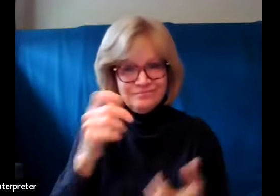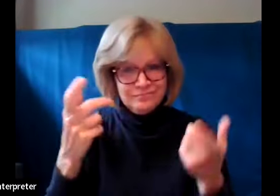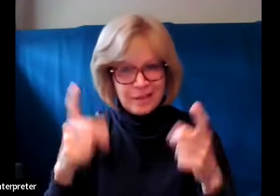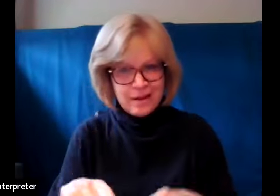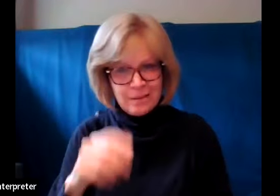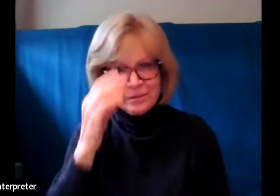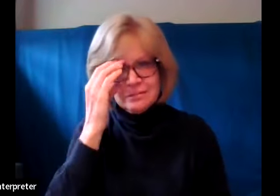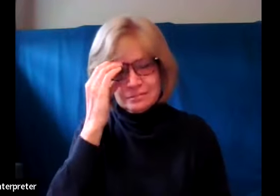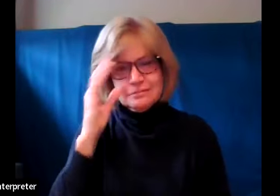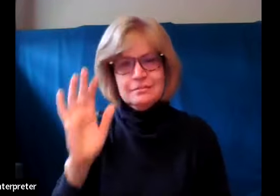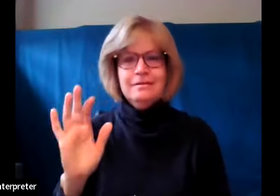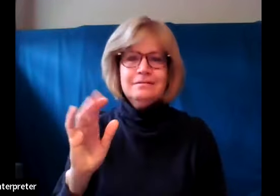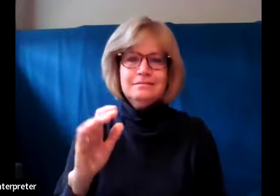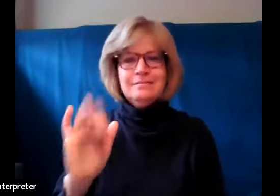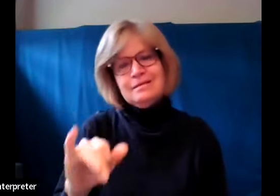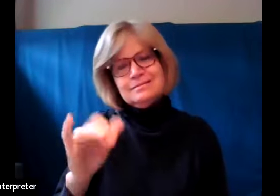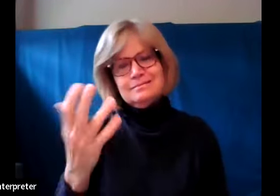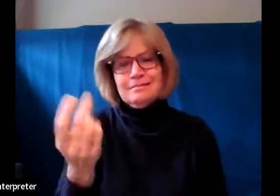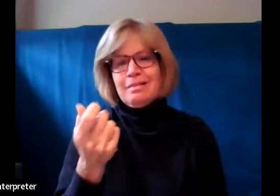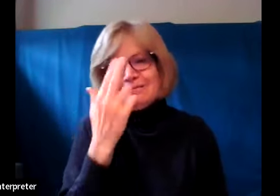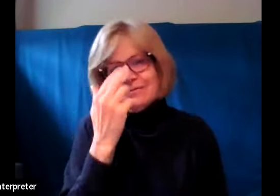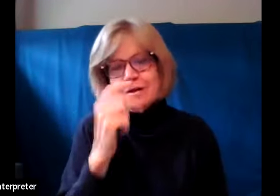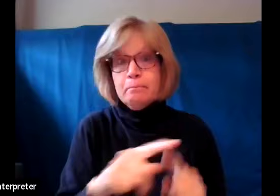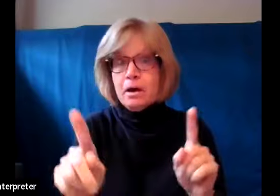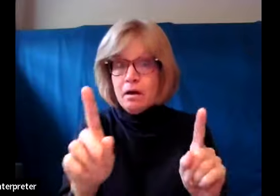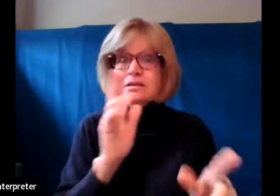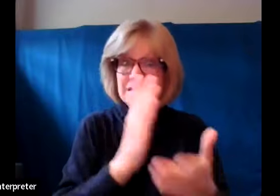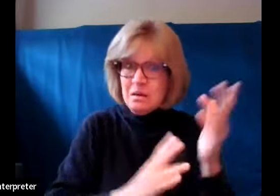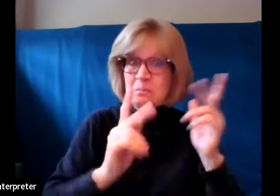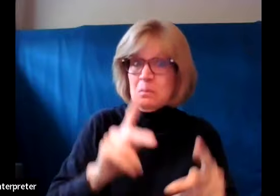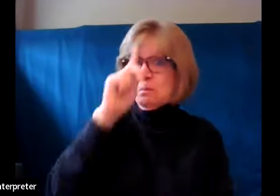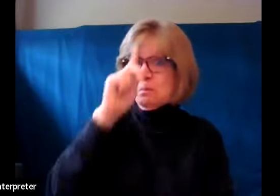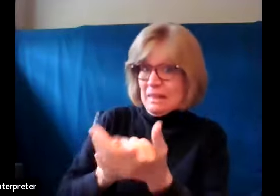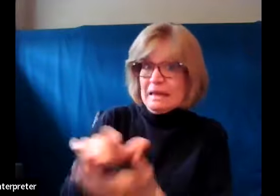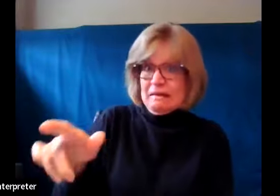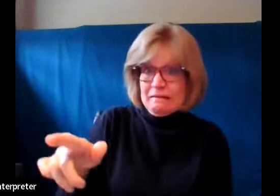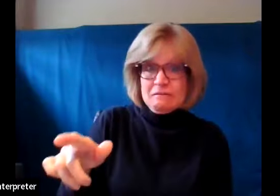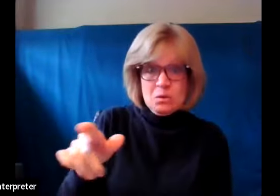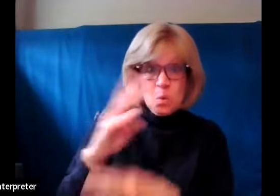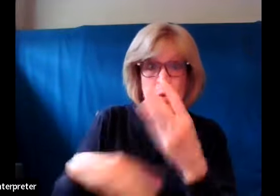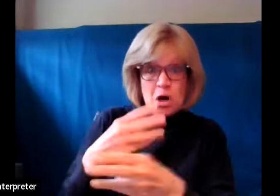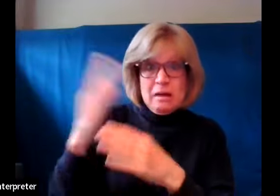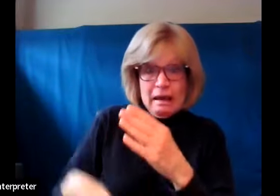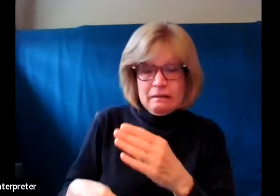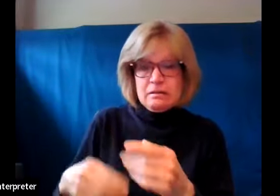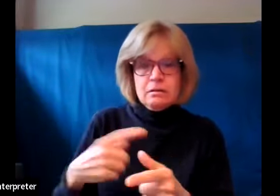And it would have been amusing if not for the people that bought into that and then suffered in the aftermath.